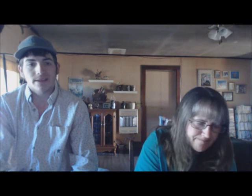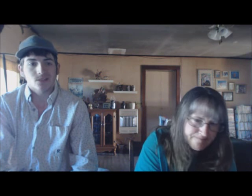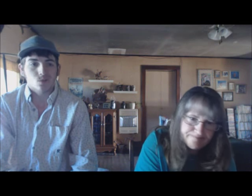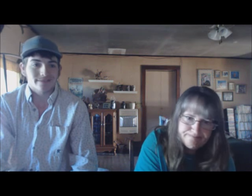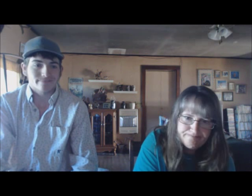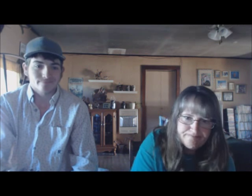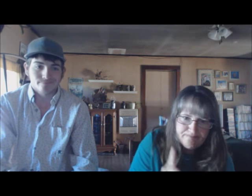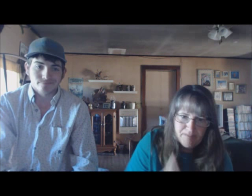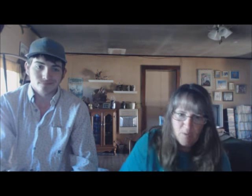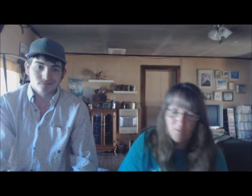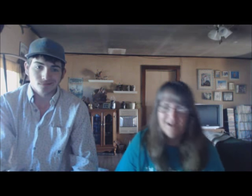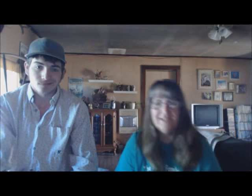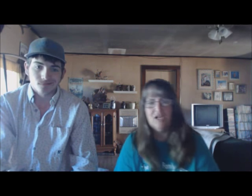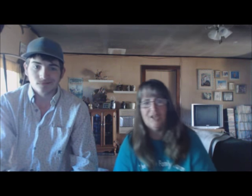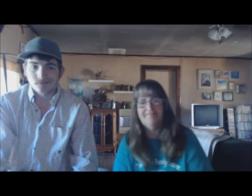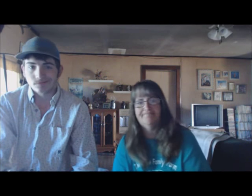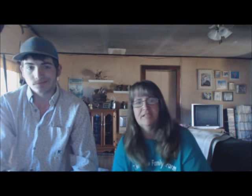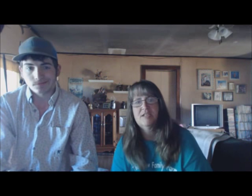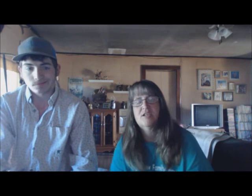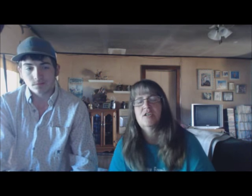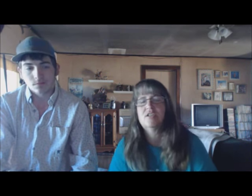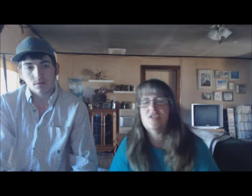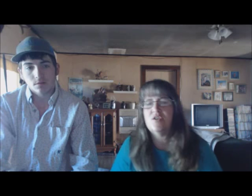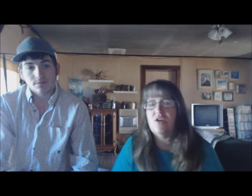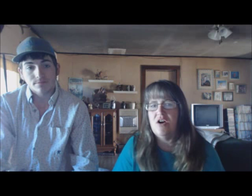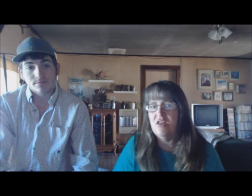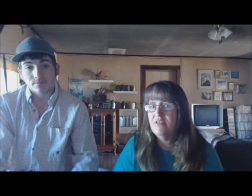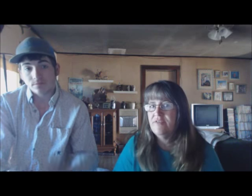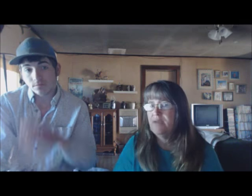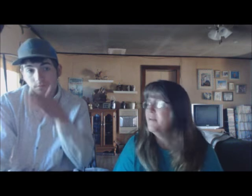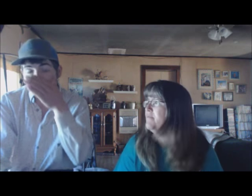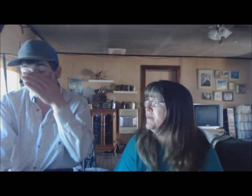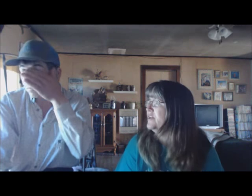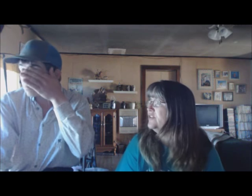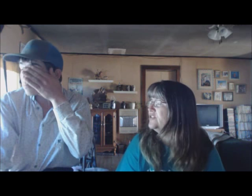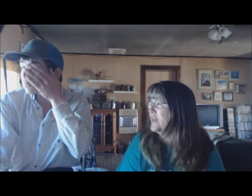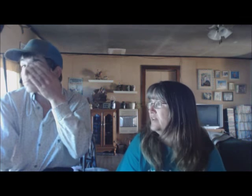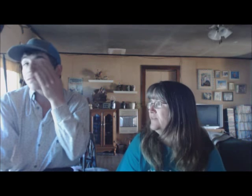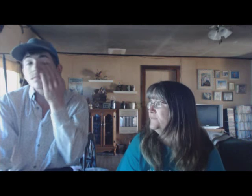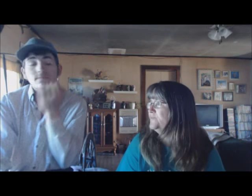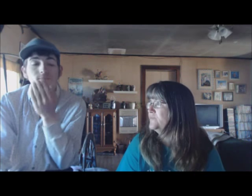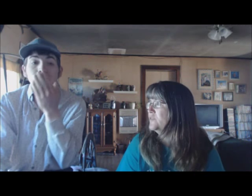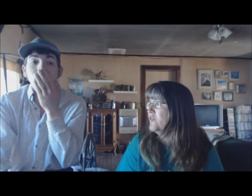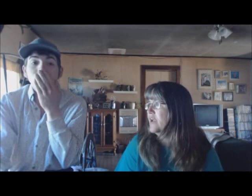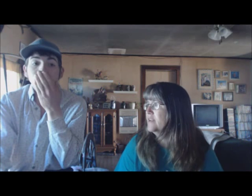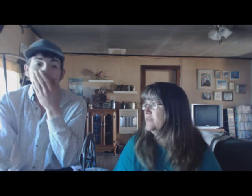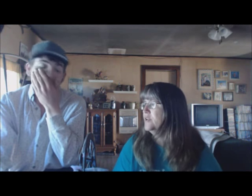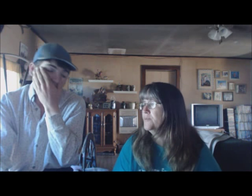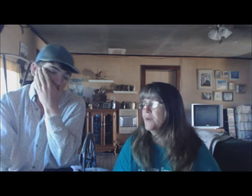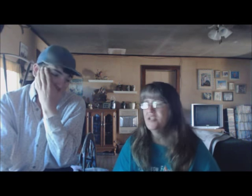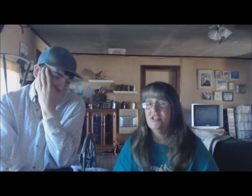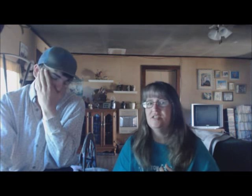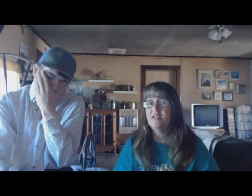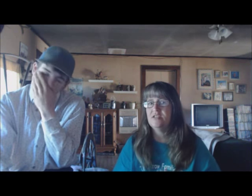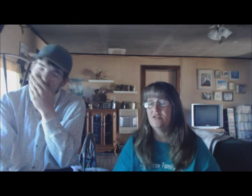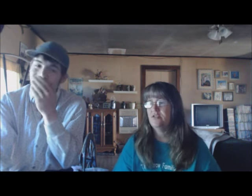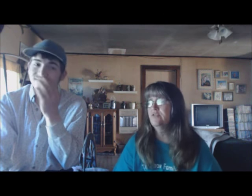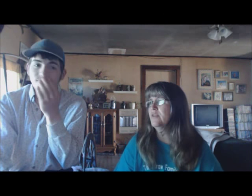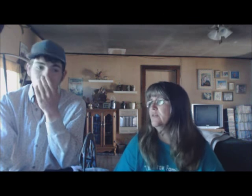Minus one. One did not. So, all of them have been under saddle. Right? Precious is learning to